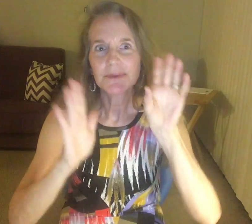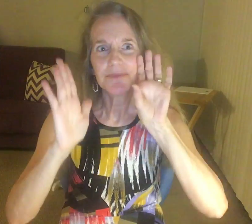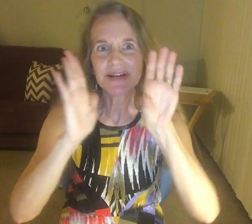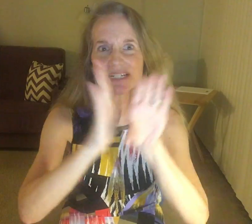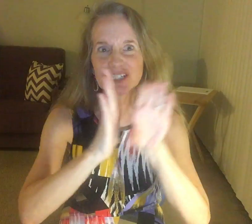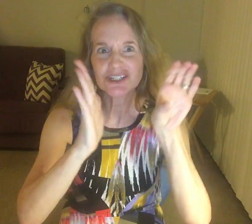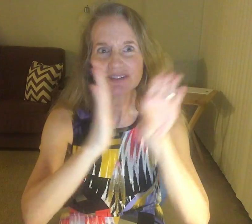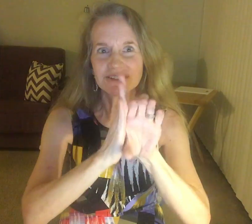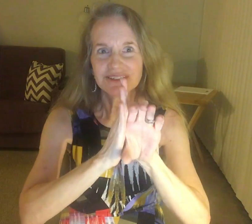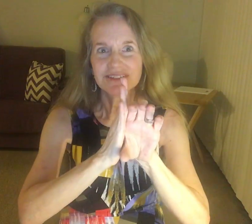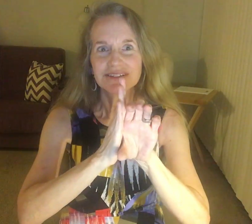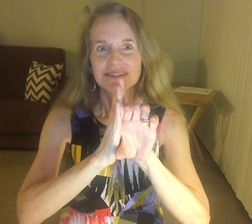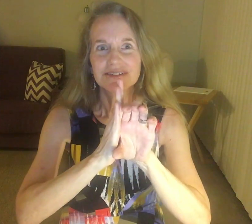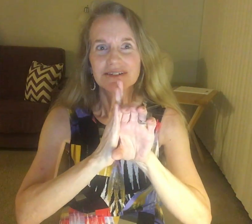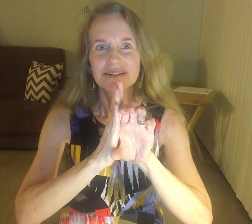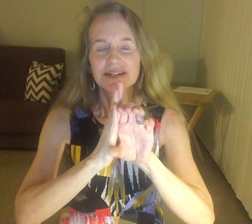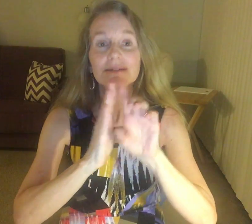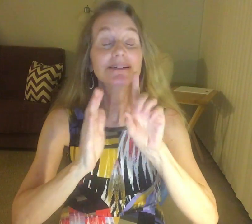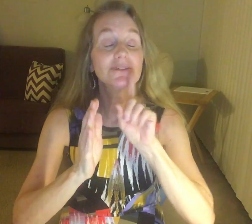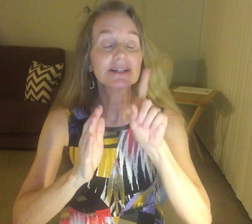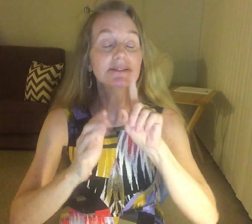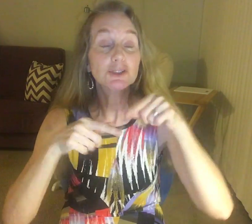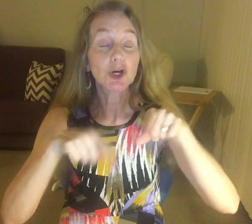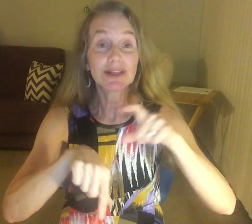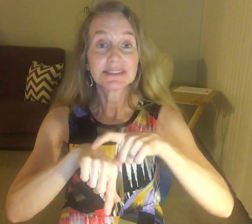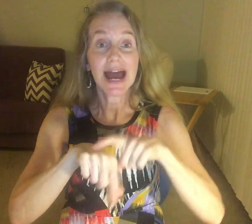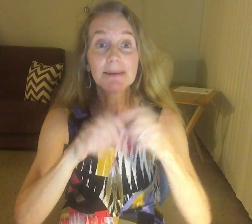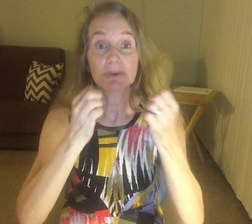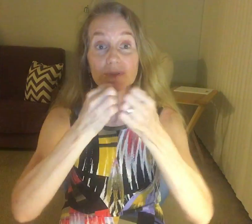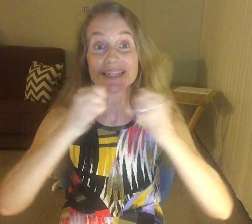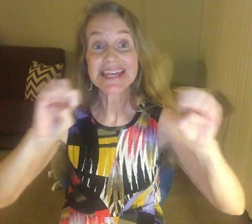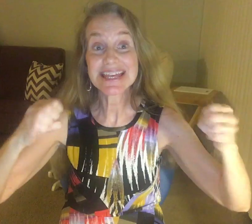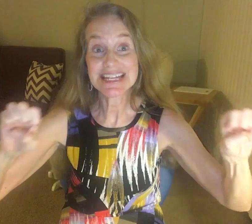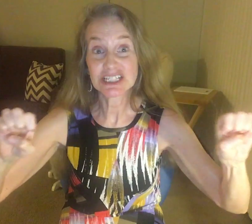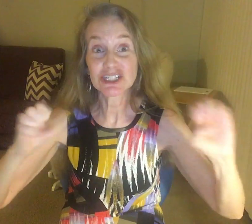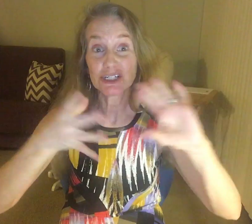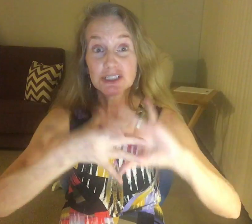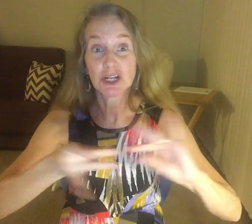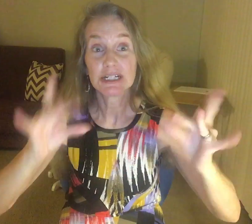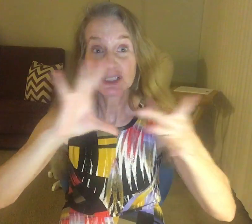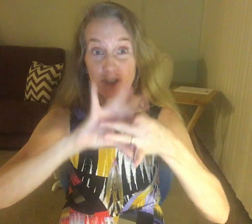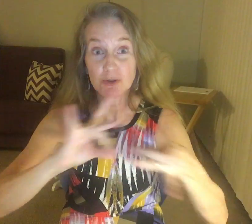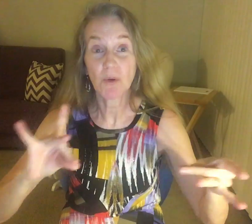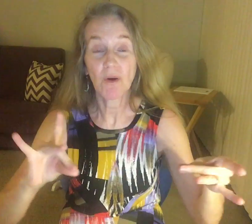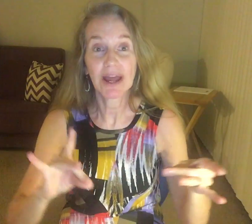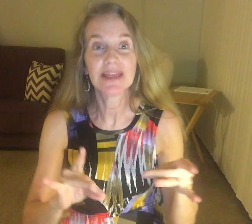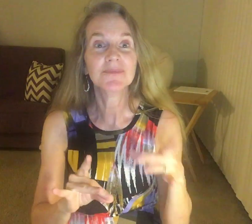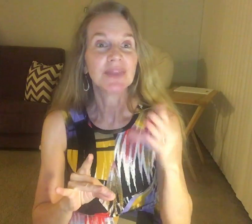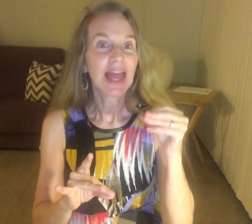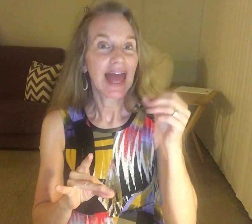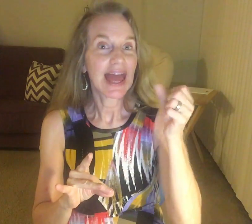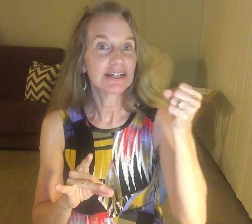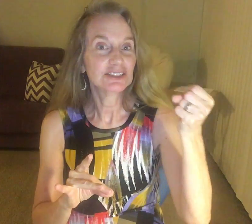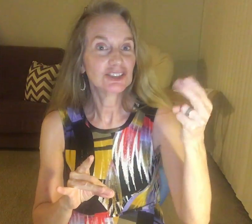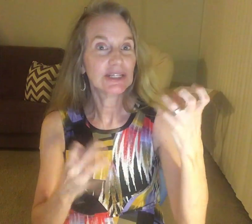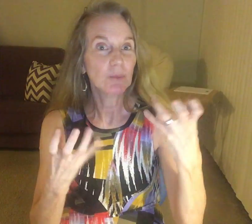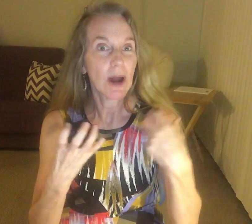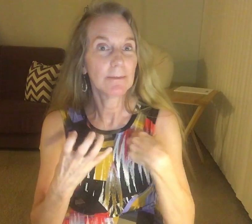the preacher, and he really told the time he was an Easter story, and she wanted